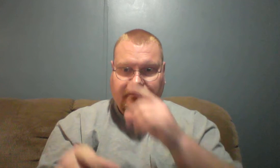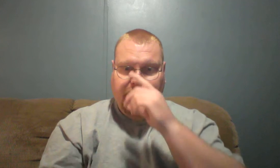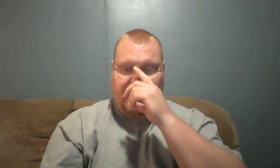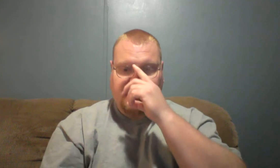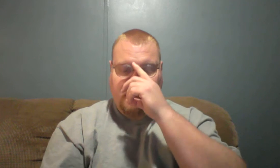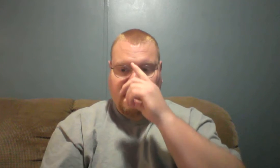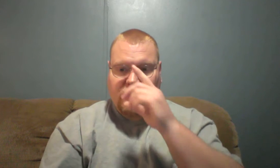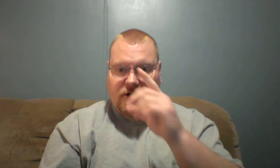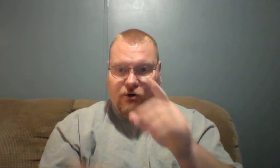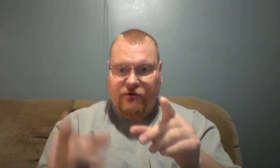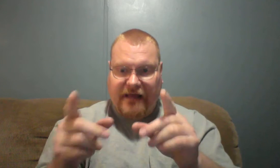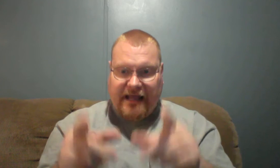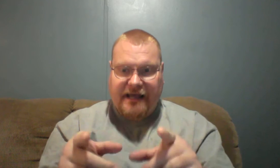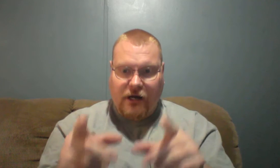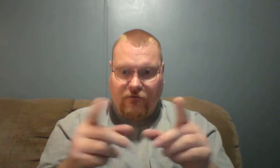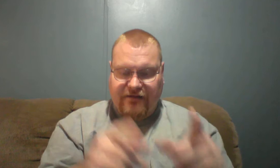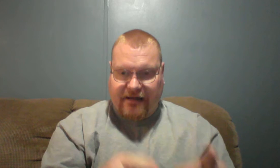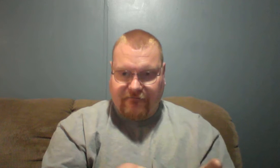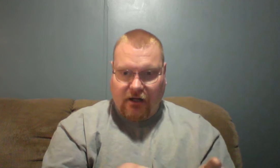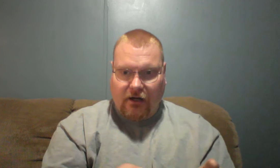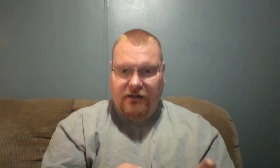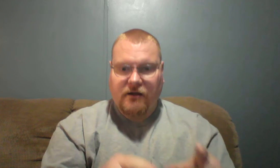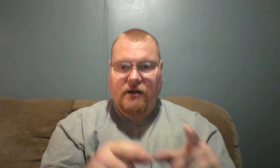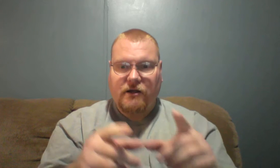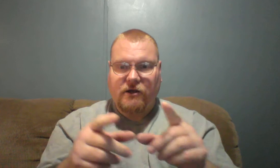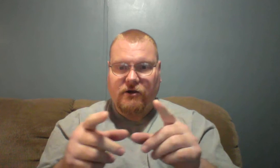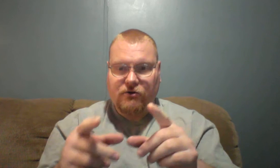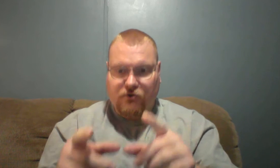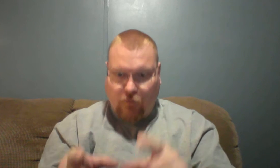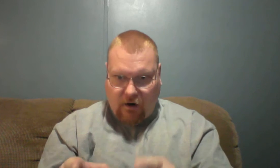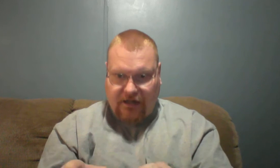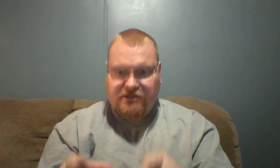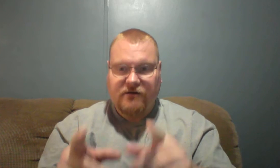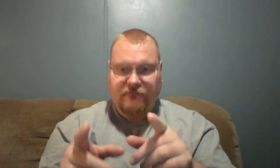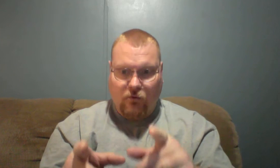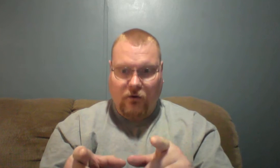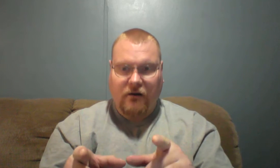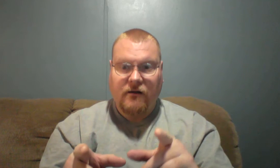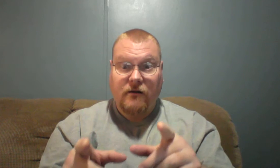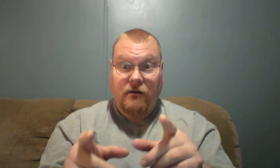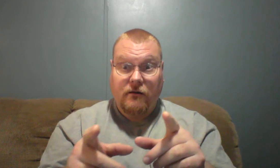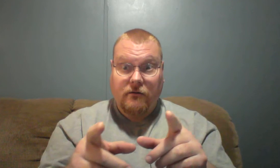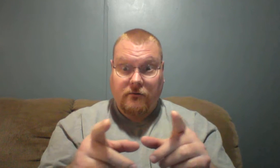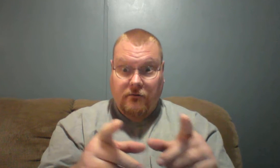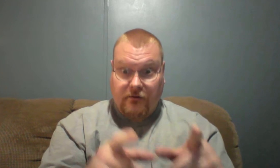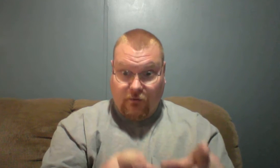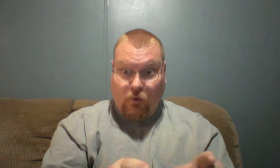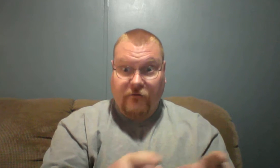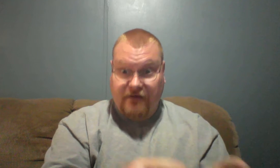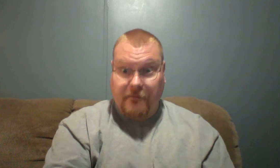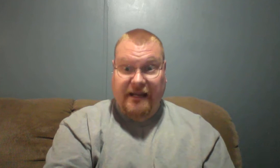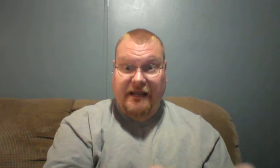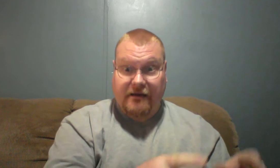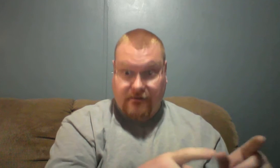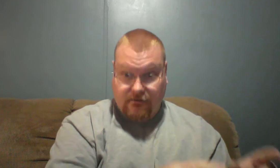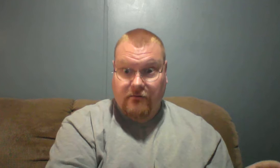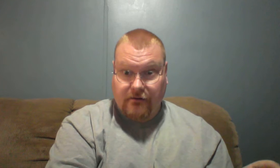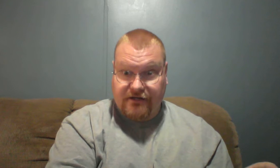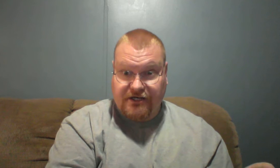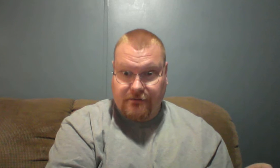Because you're the head over that flock. You're to watch for the wolf coming in in sheep's